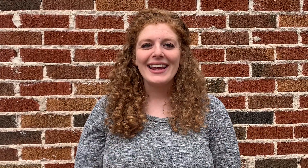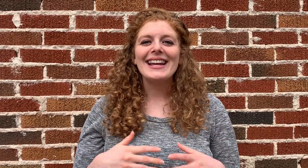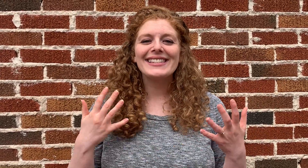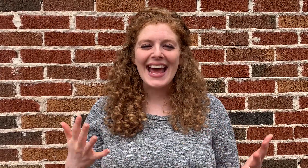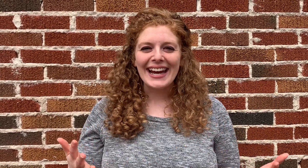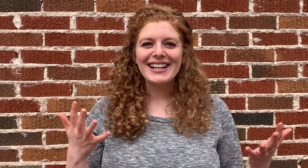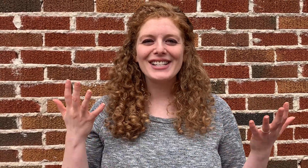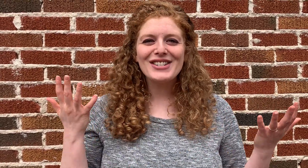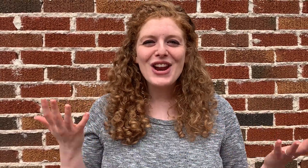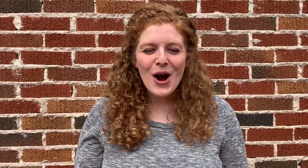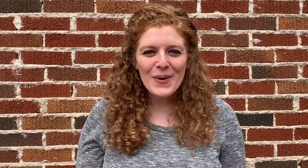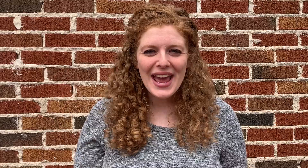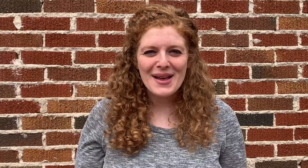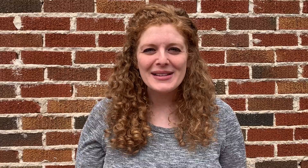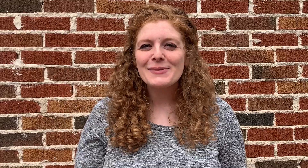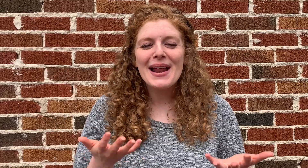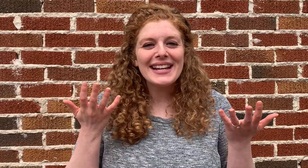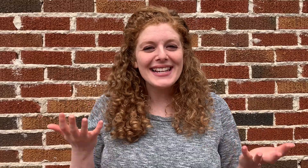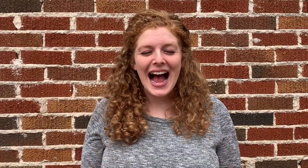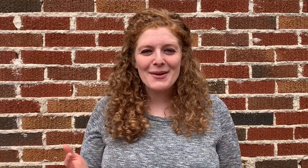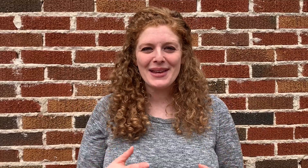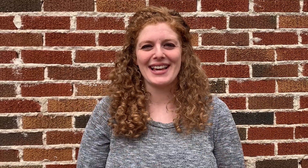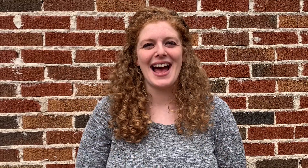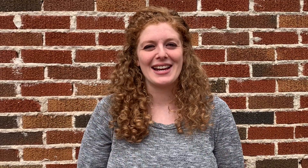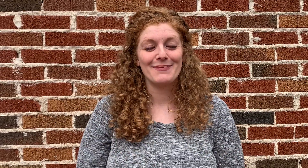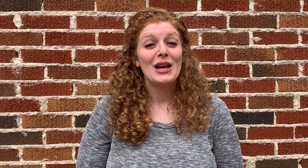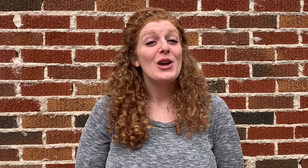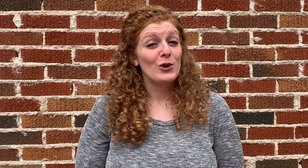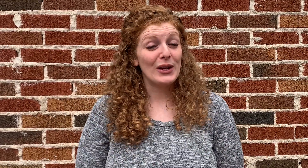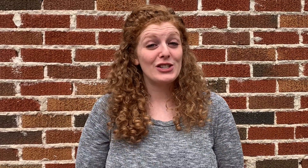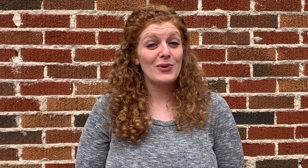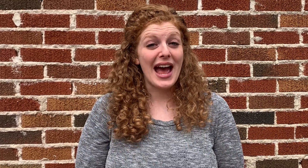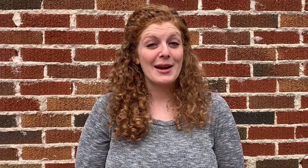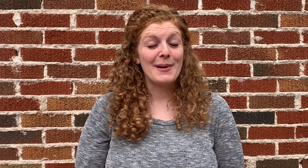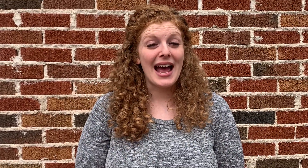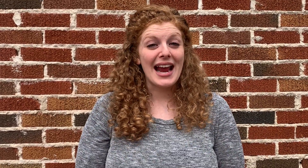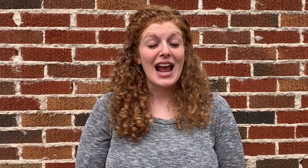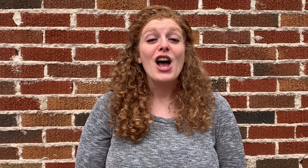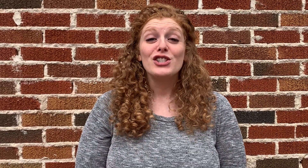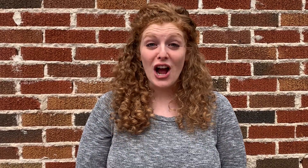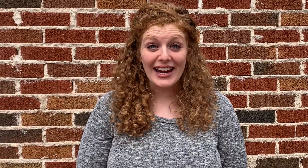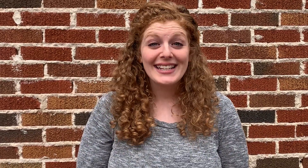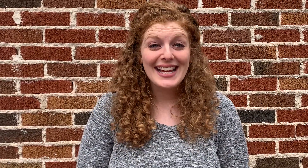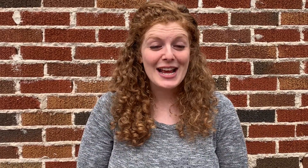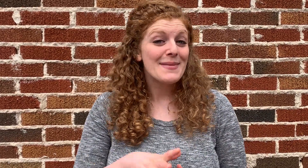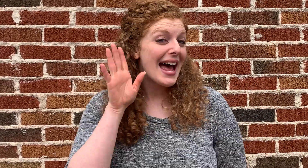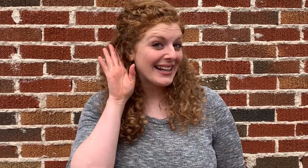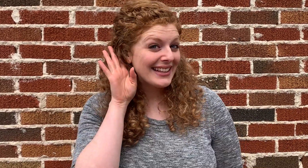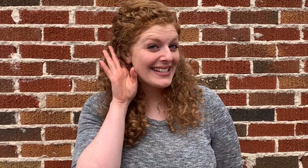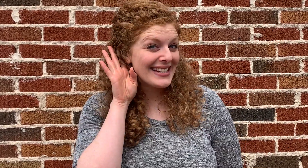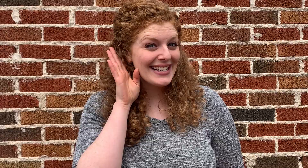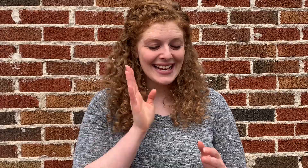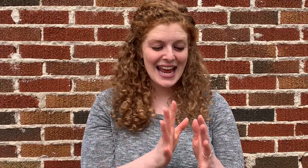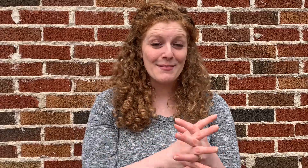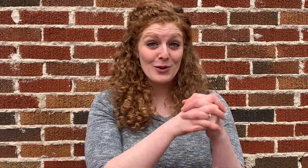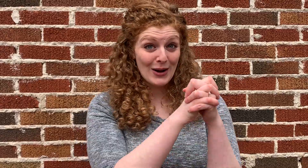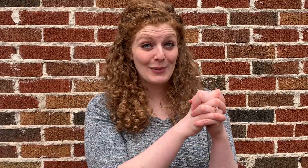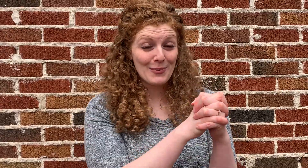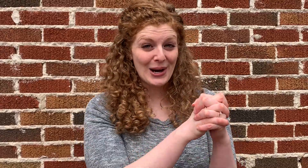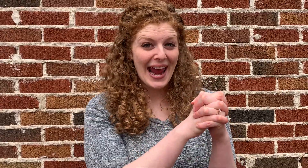is getting to know Him and spending time with God. We do that by talking to Him and listening to Him when we pray.